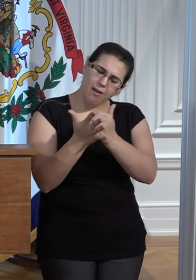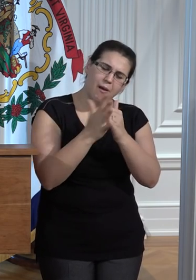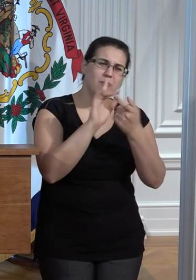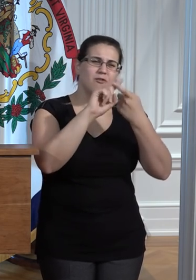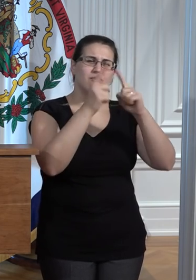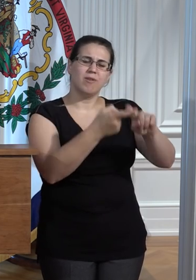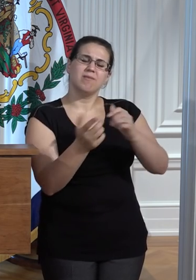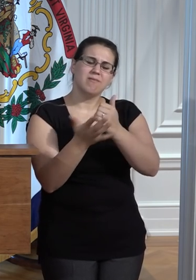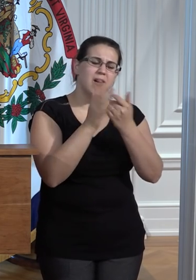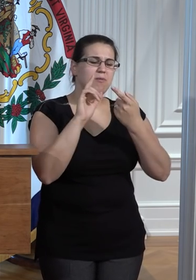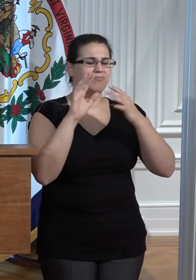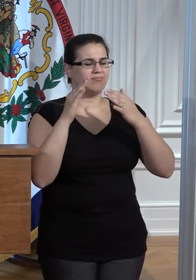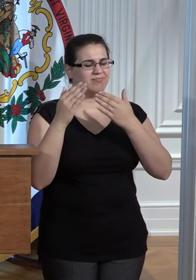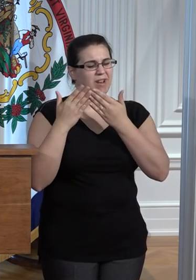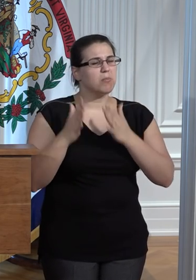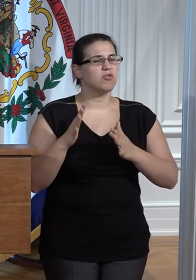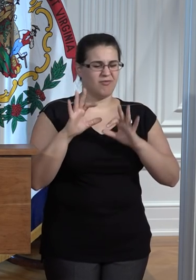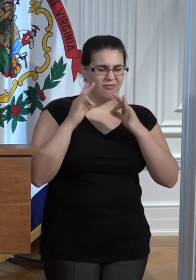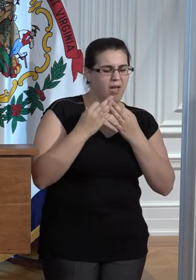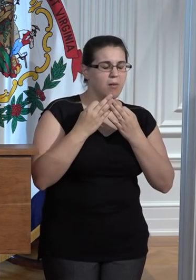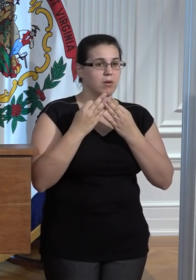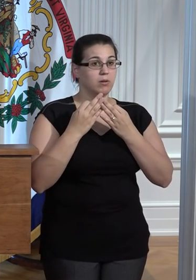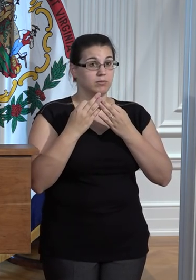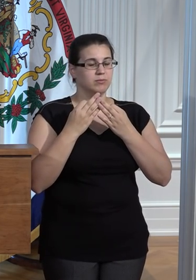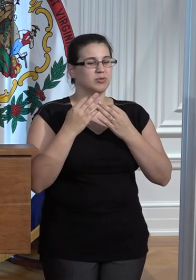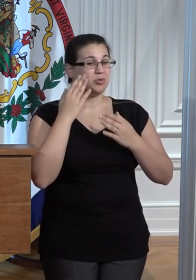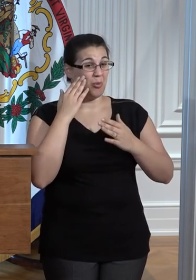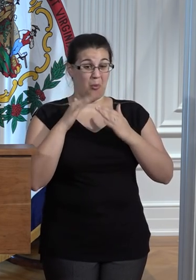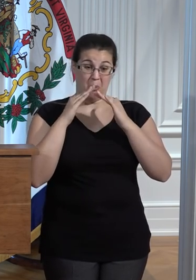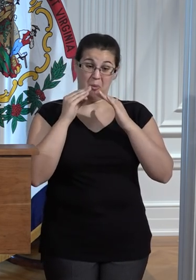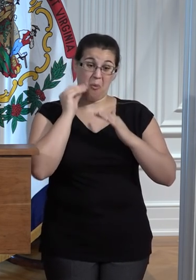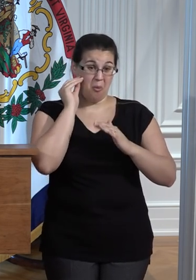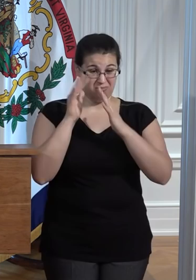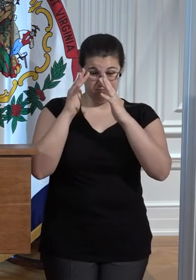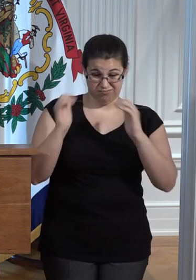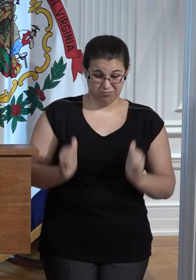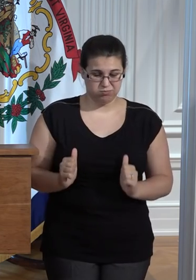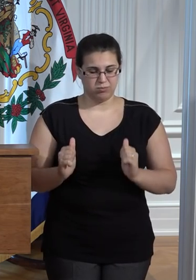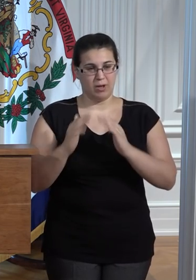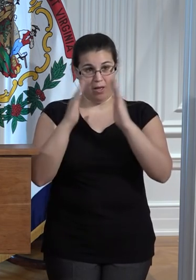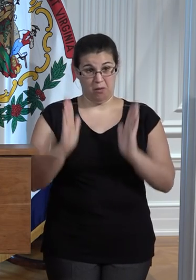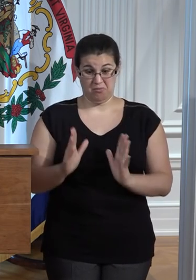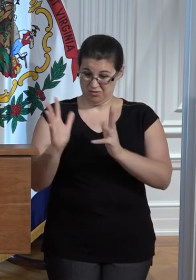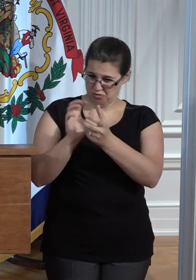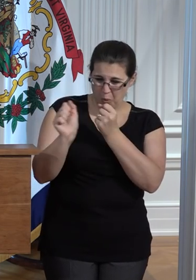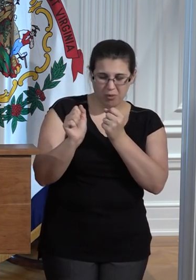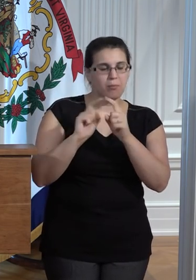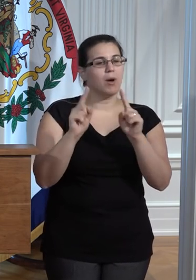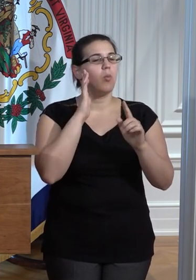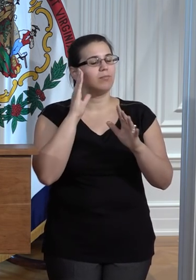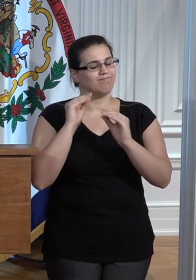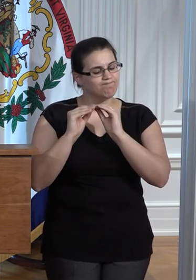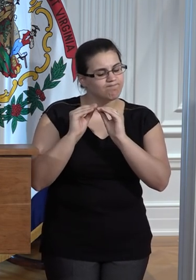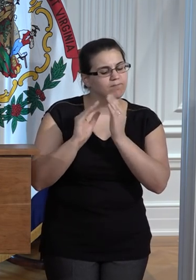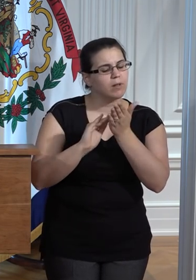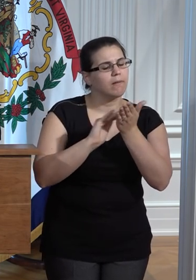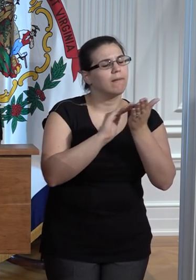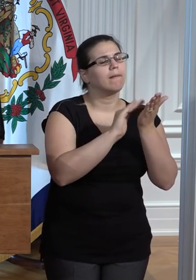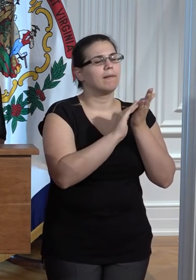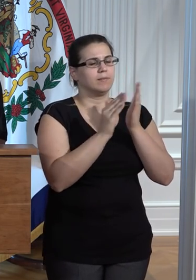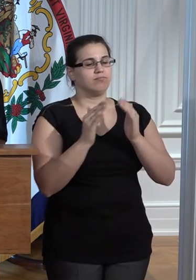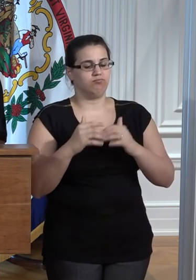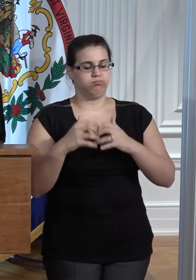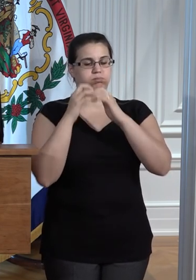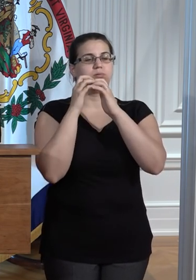families, and neighbors as they begin to clean up and rebuild homes that have been destroyed. Donations will continue to be